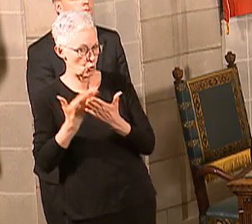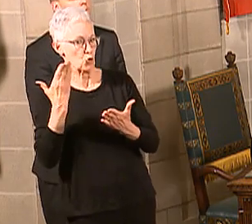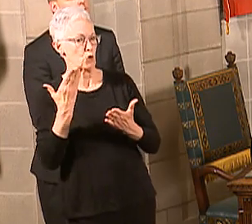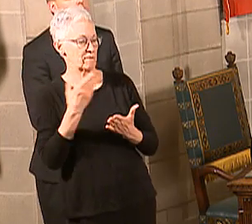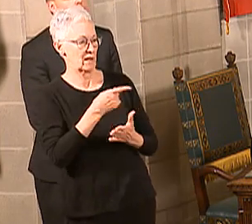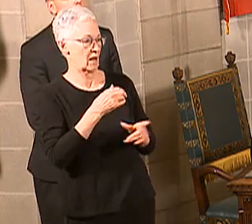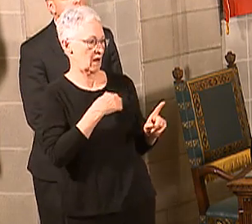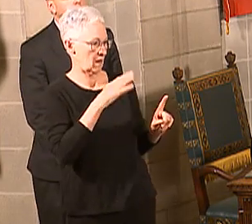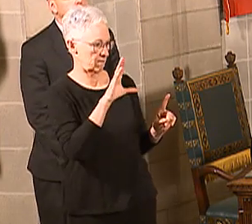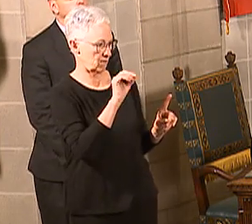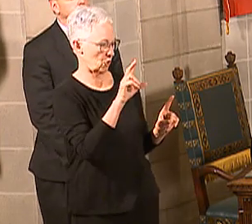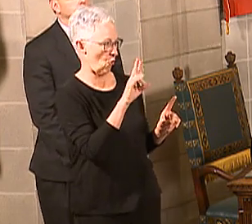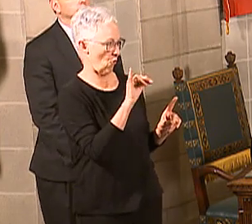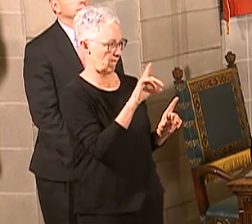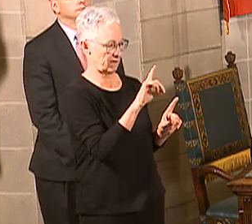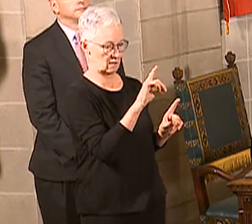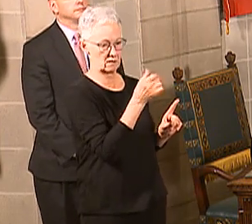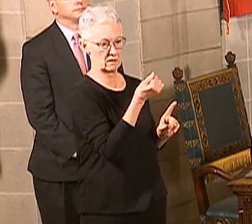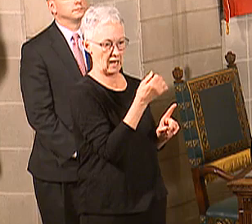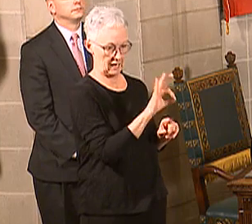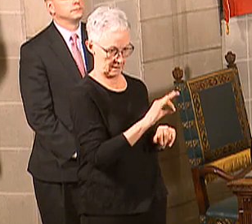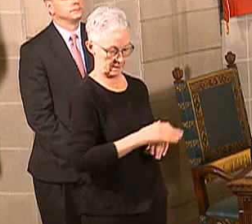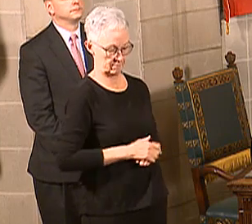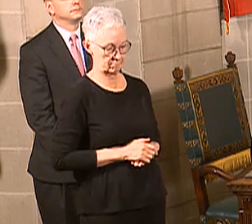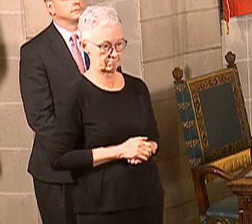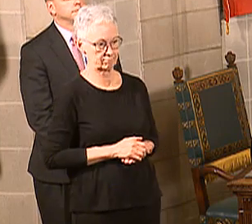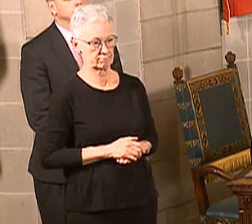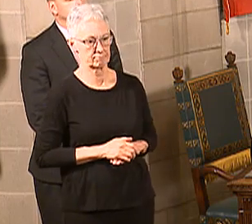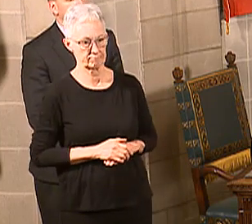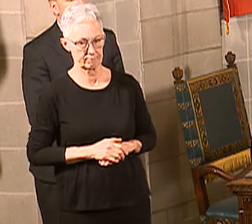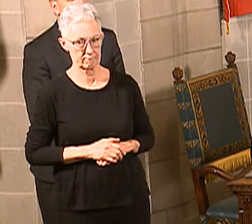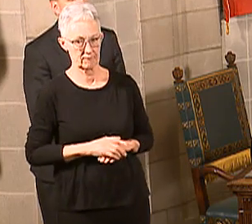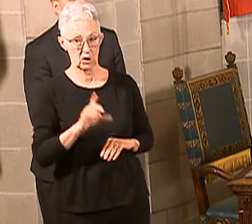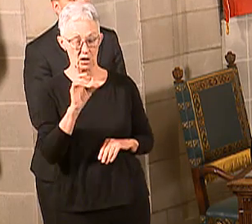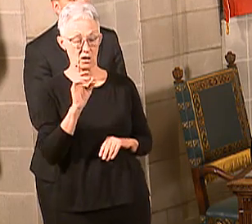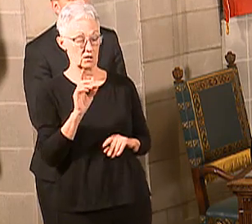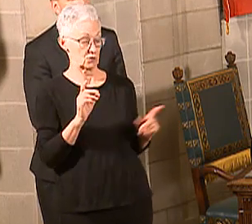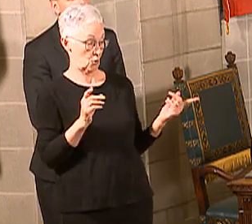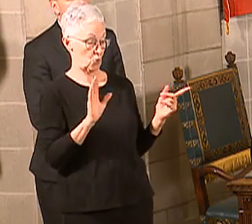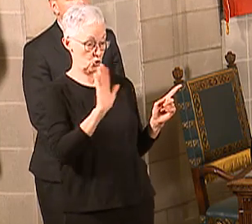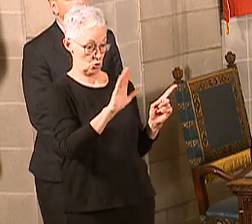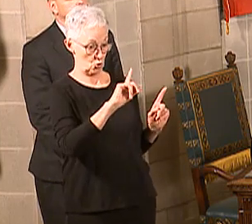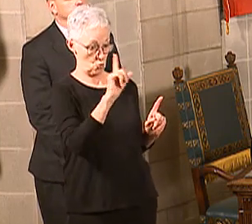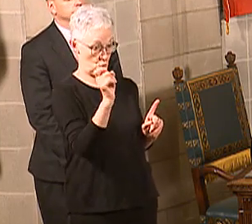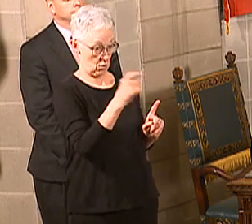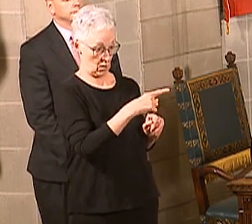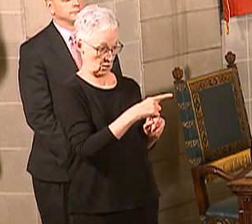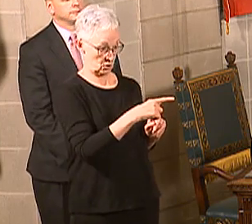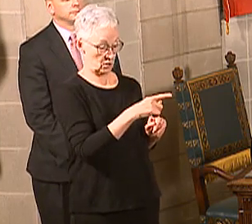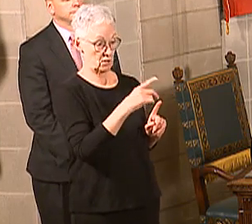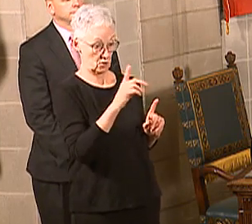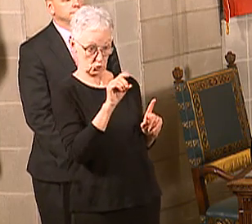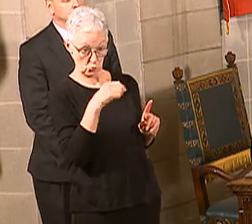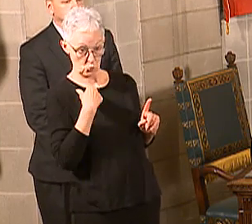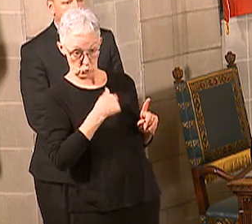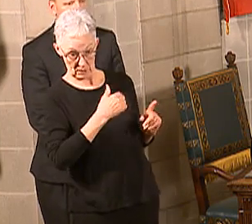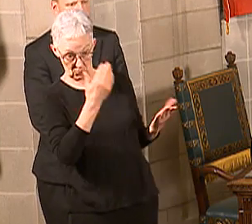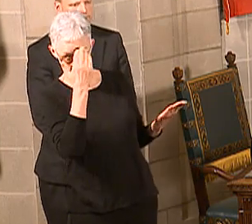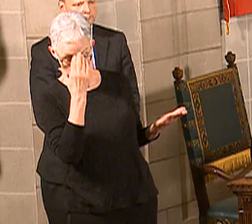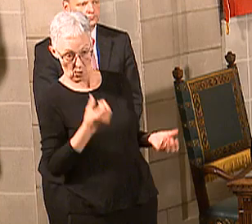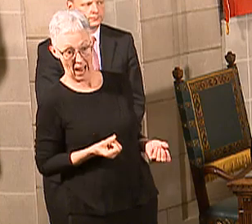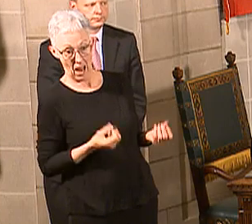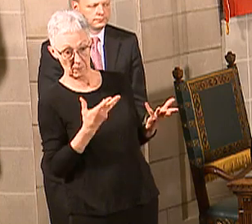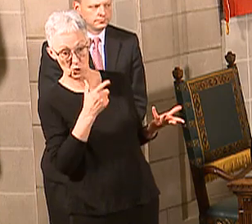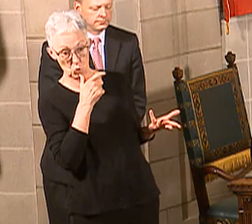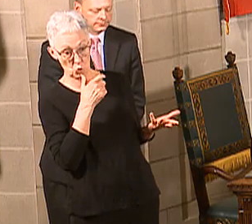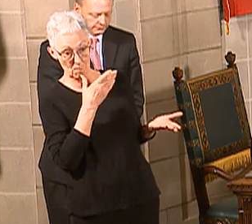The question is, is do we have any idea how many people might be COVID-positive that don't meet the criteria for screening? There's really no way to know that